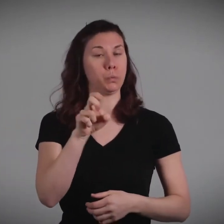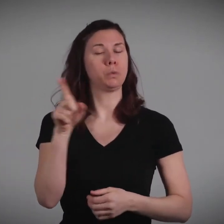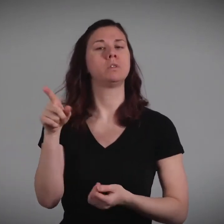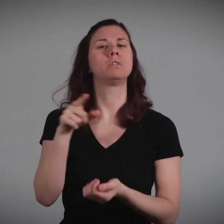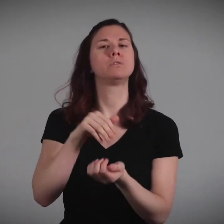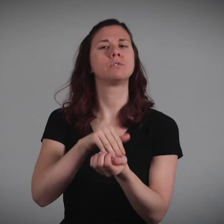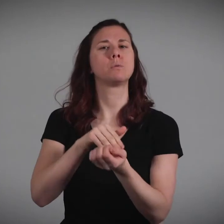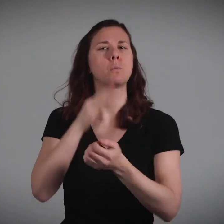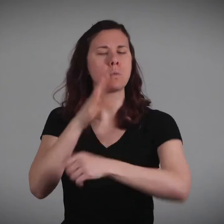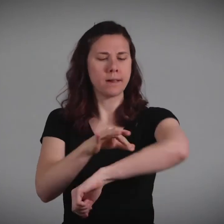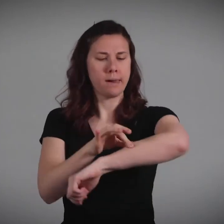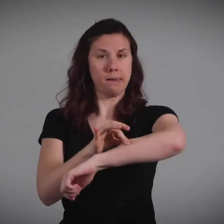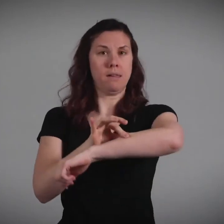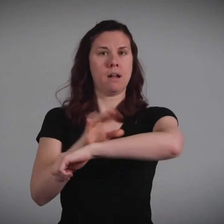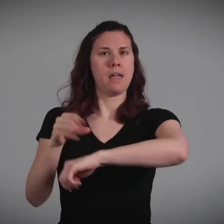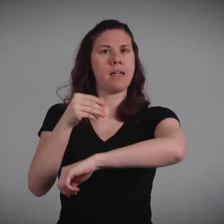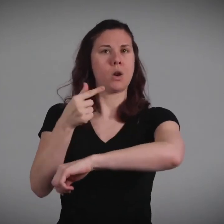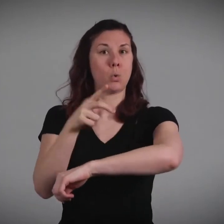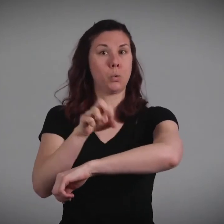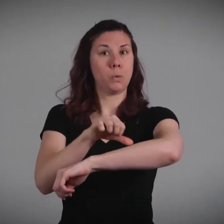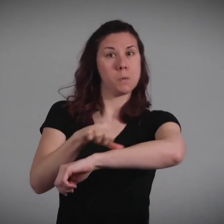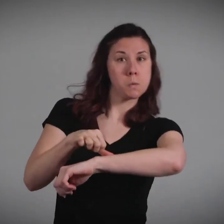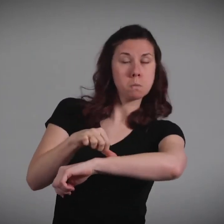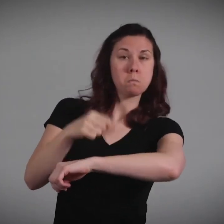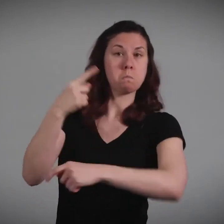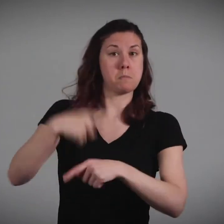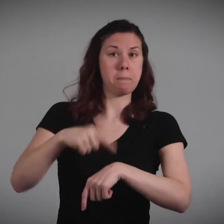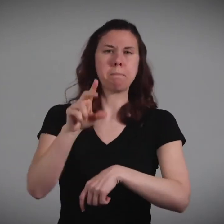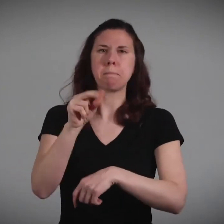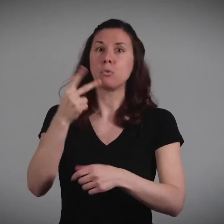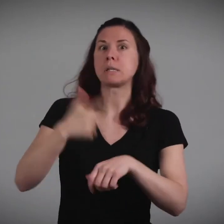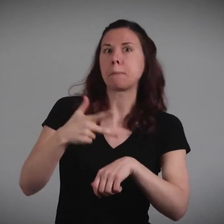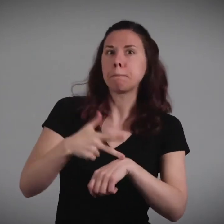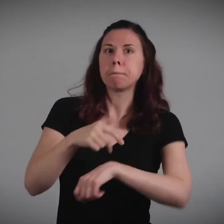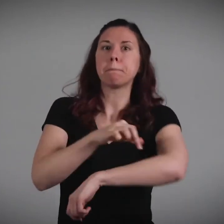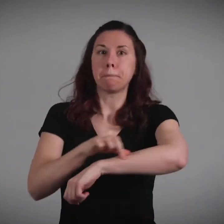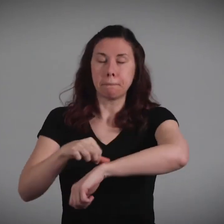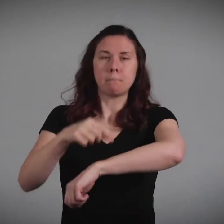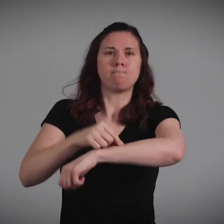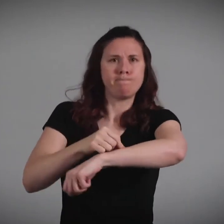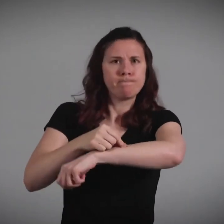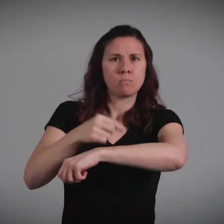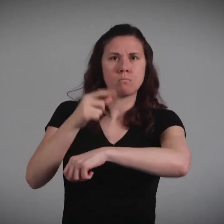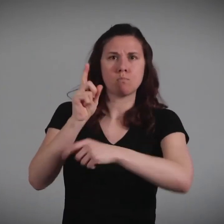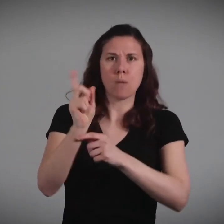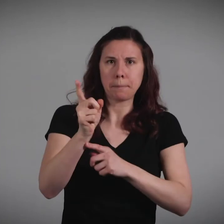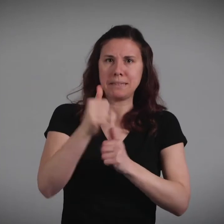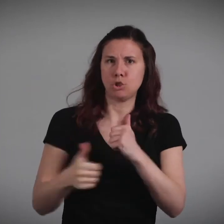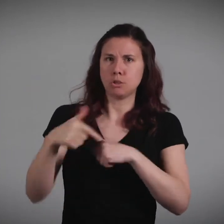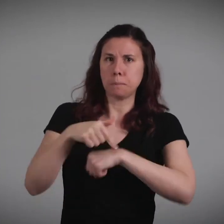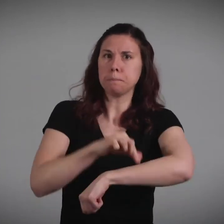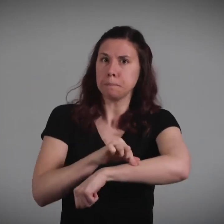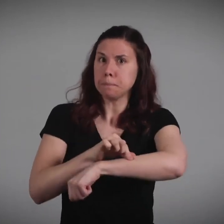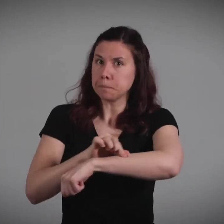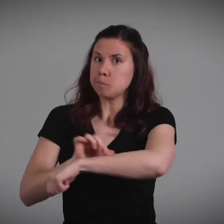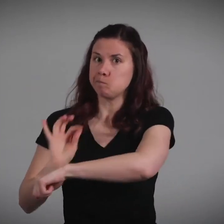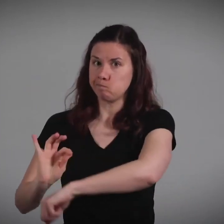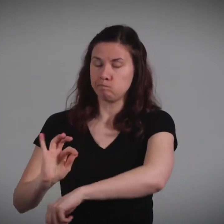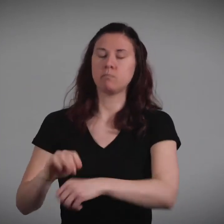If the doctor decides that glue is the best way, it will be applied three times, one minute apart for the glue